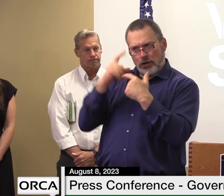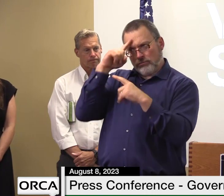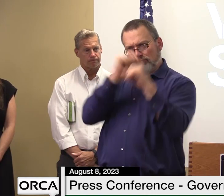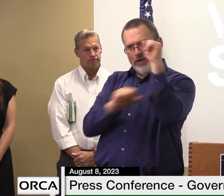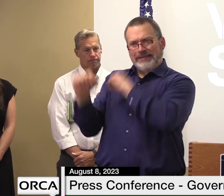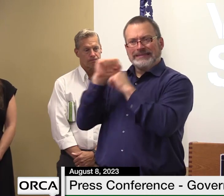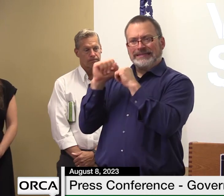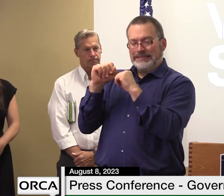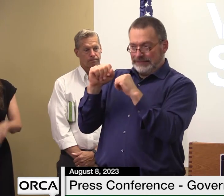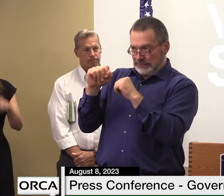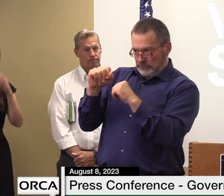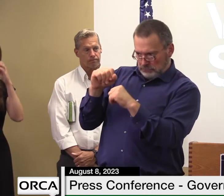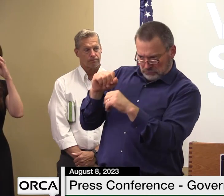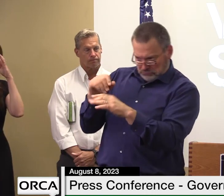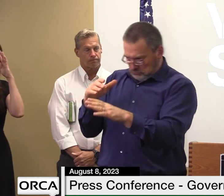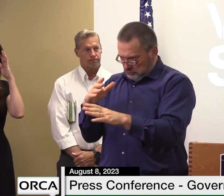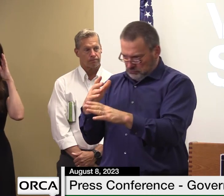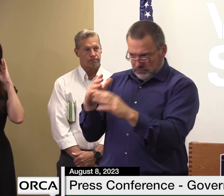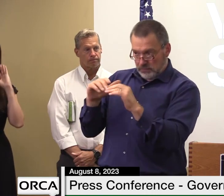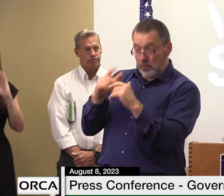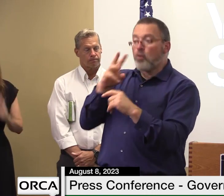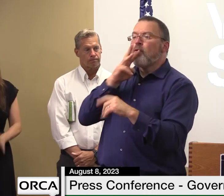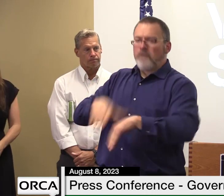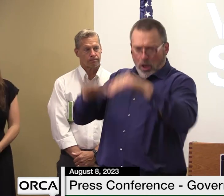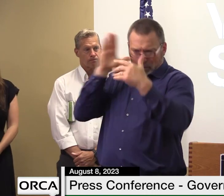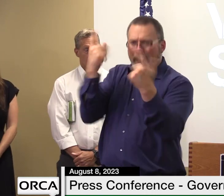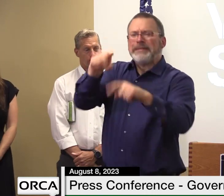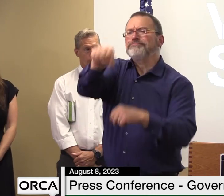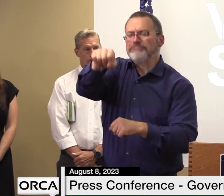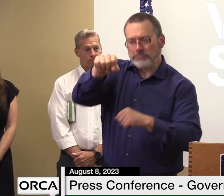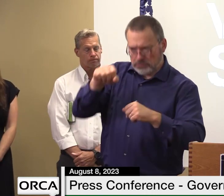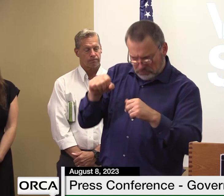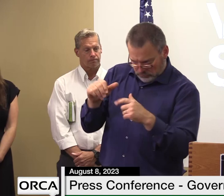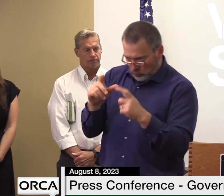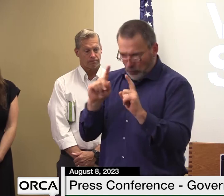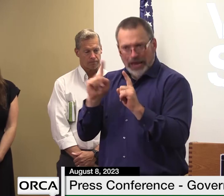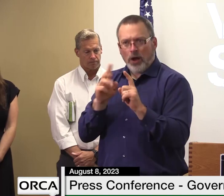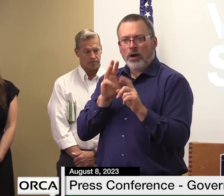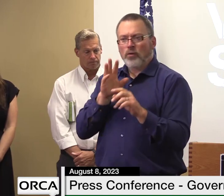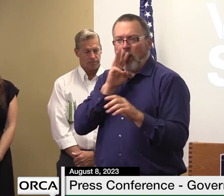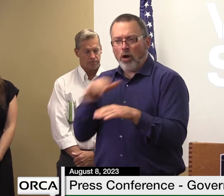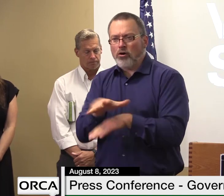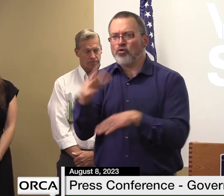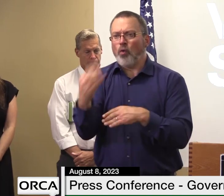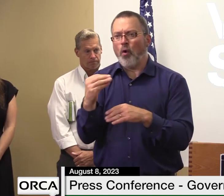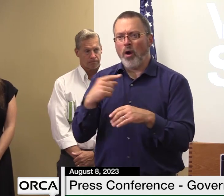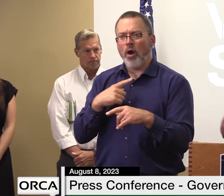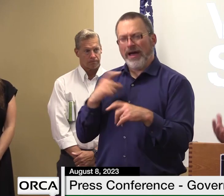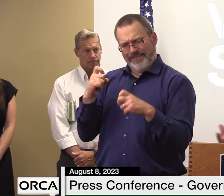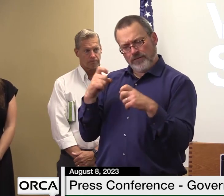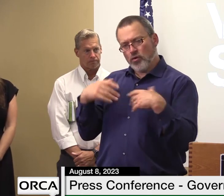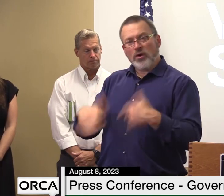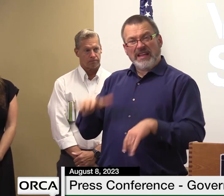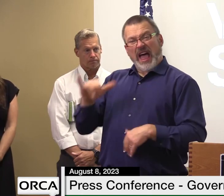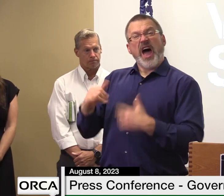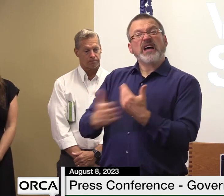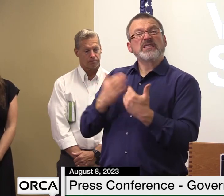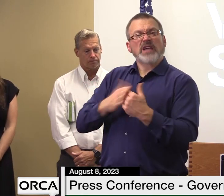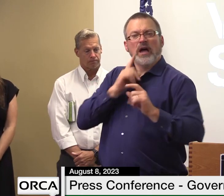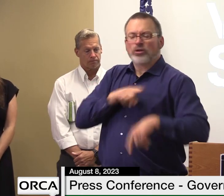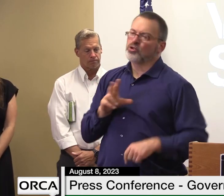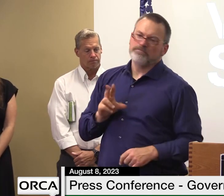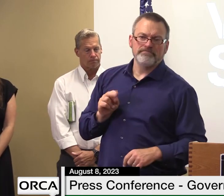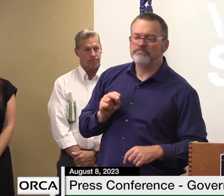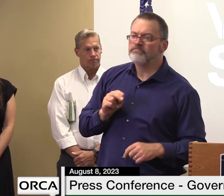where we should so again it's all across the board um it's uh it's fairly complicated when you start thinking about the